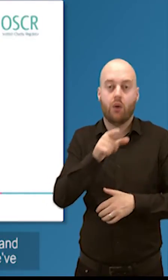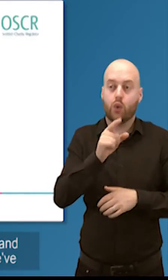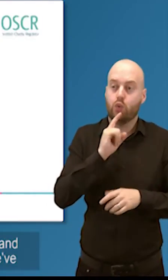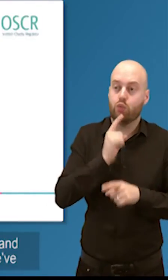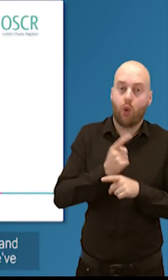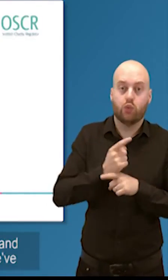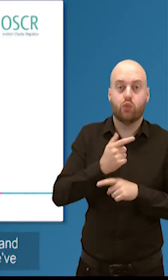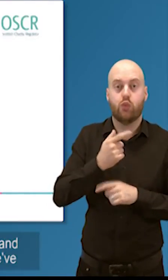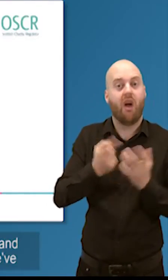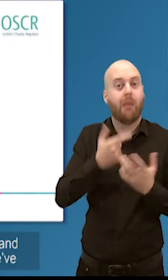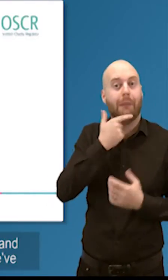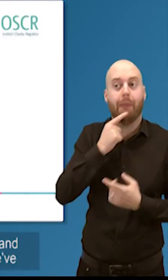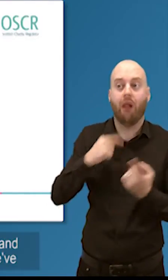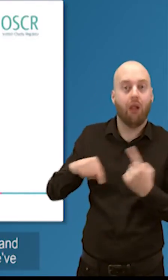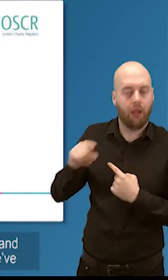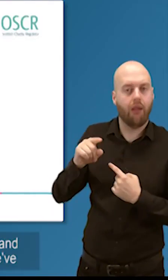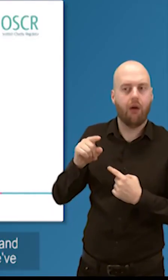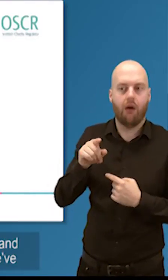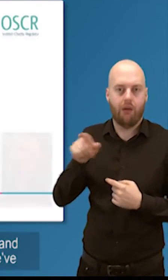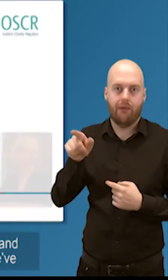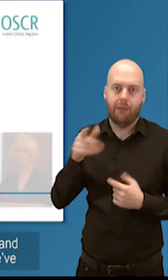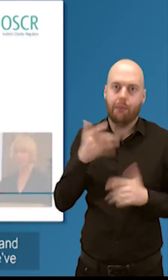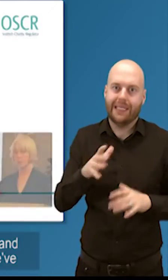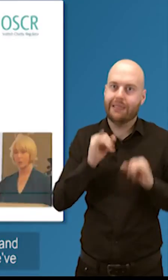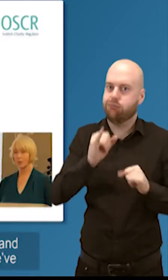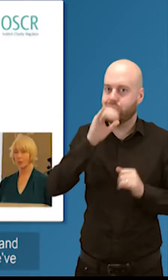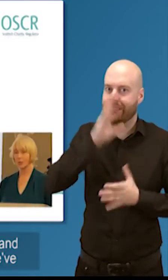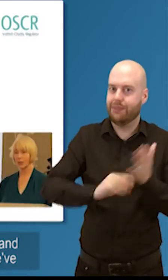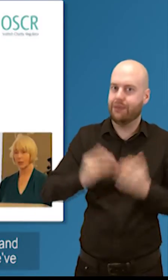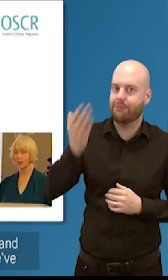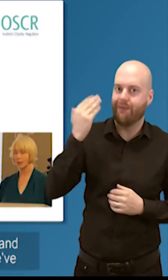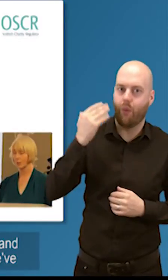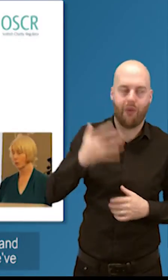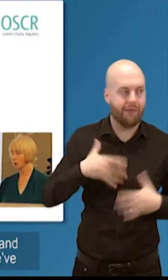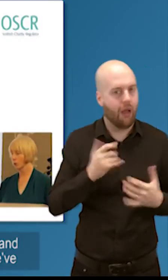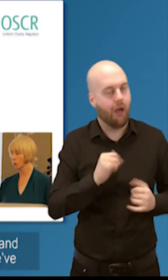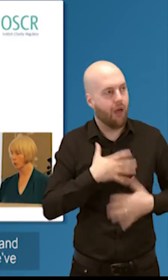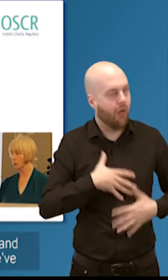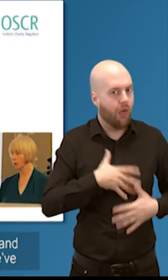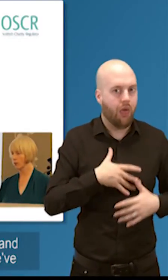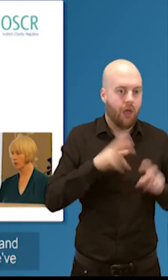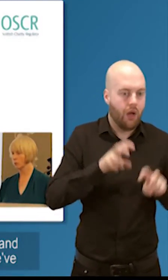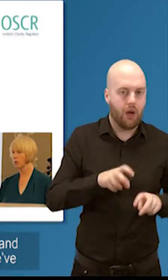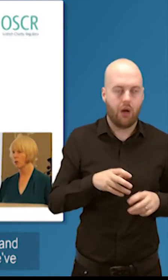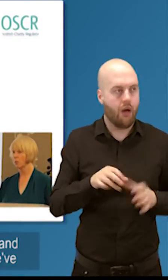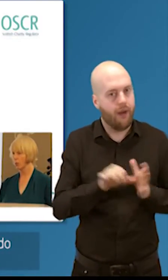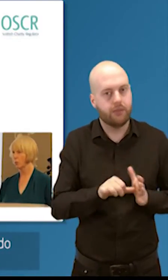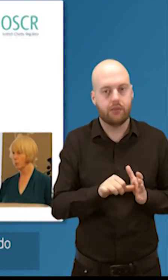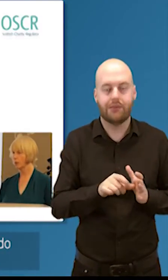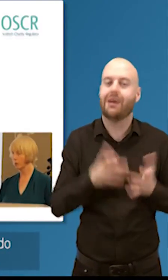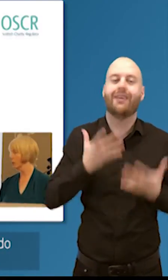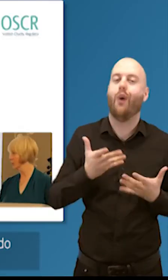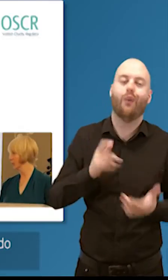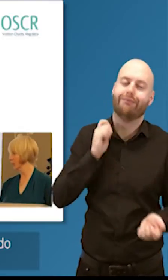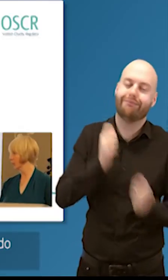is our new digital strategy um it's something that um we we looked at and thought we've